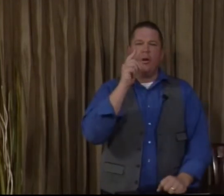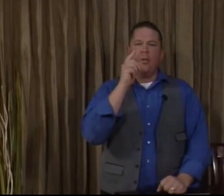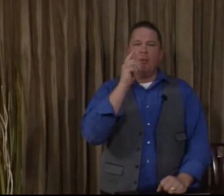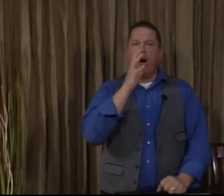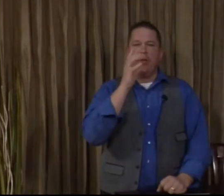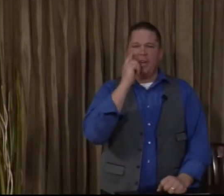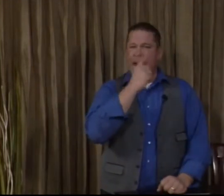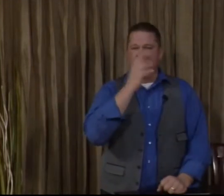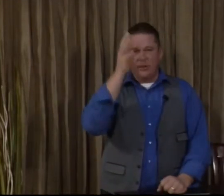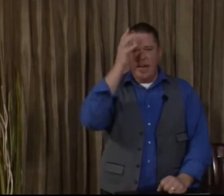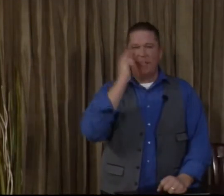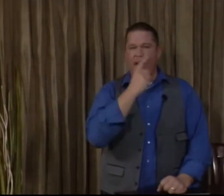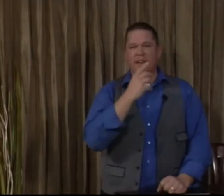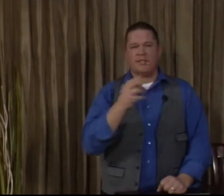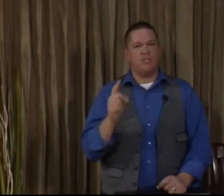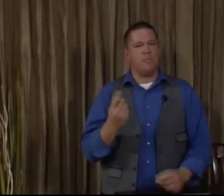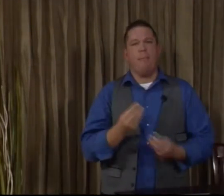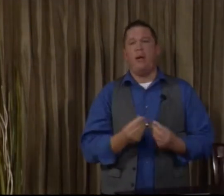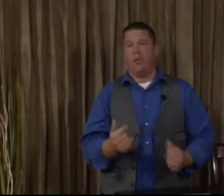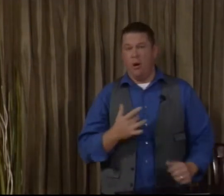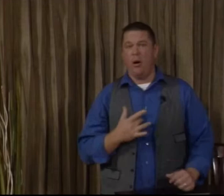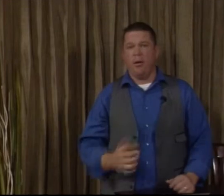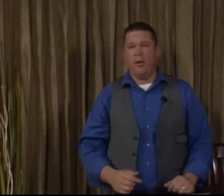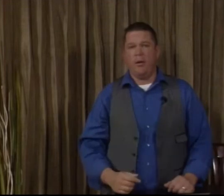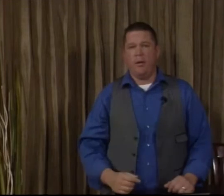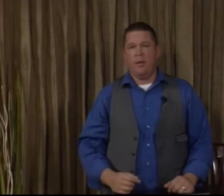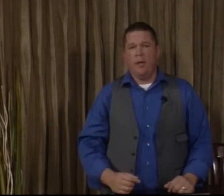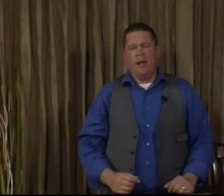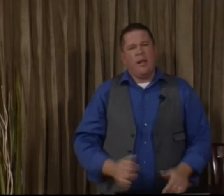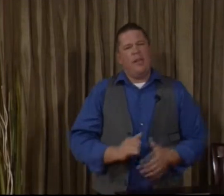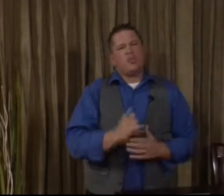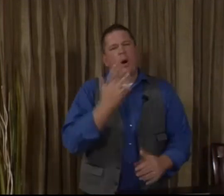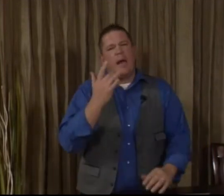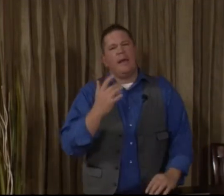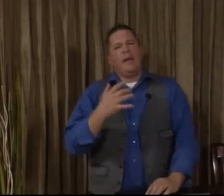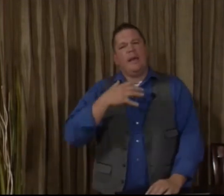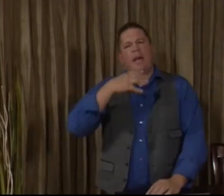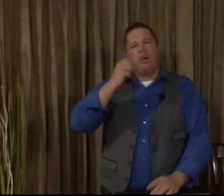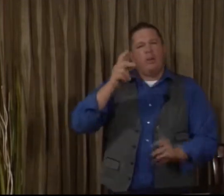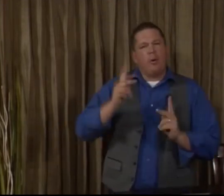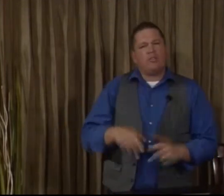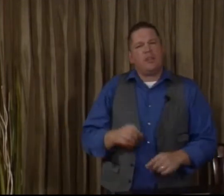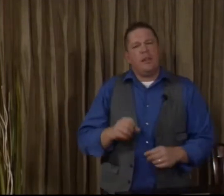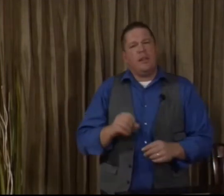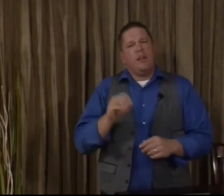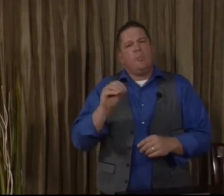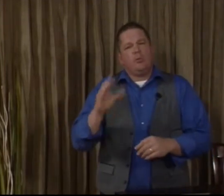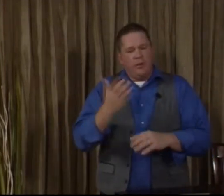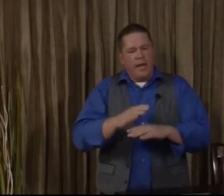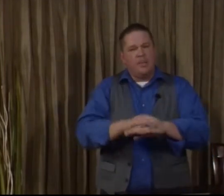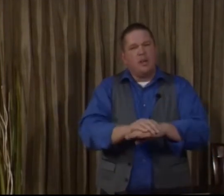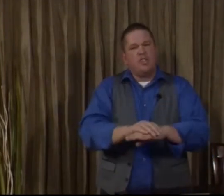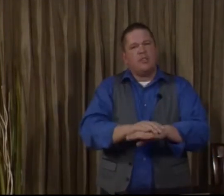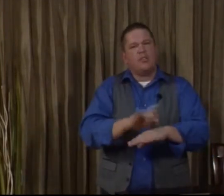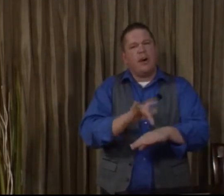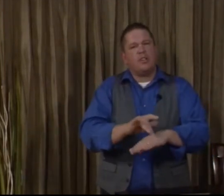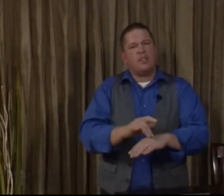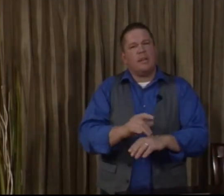mom in the eyes and their dad in the eyes and just melt the heart. And that's why an elderly person can put their hand, a gentle touch, can